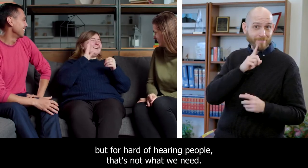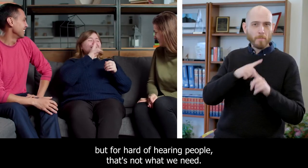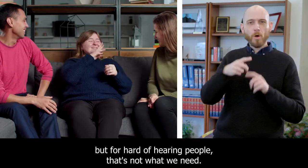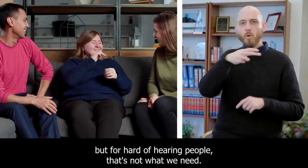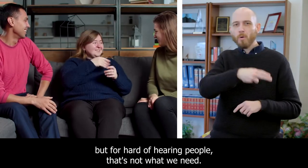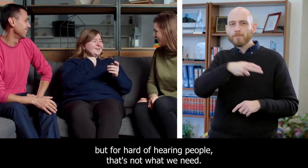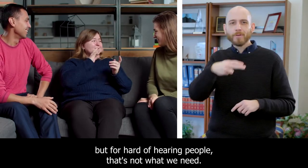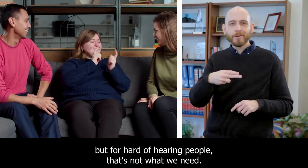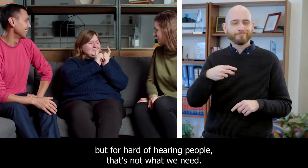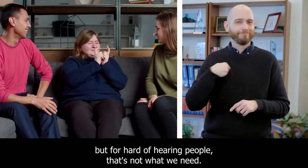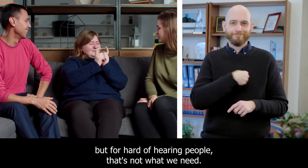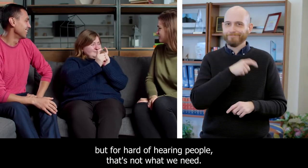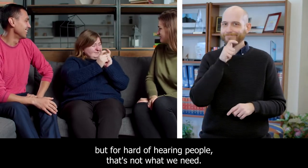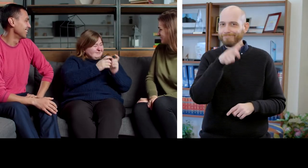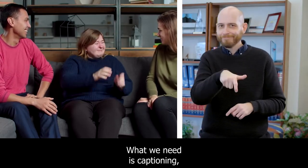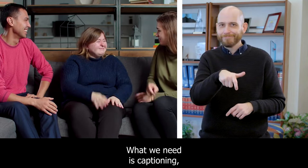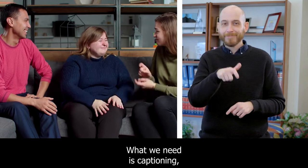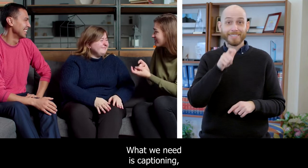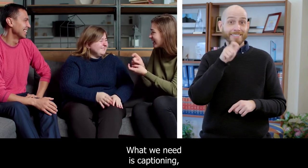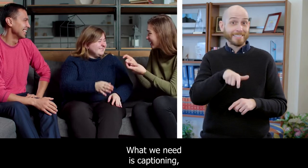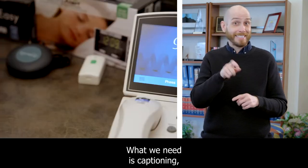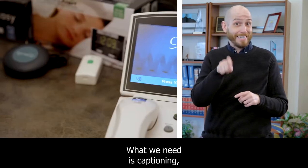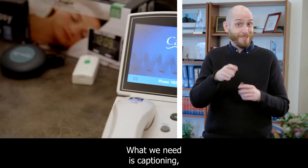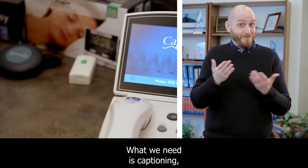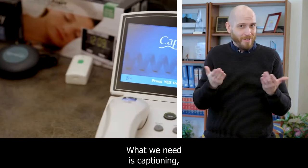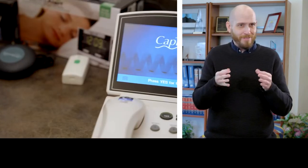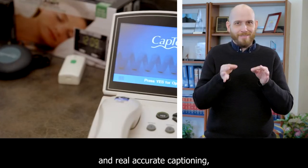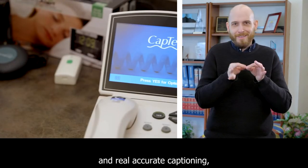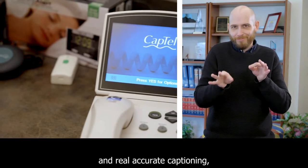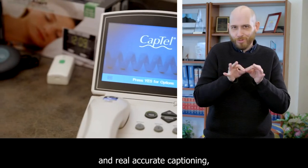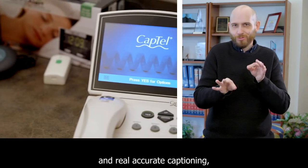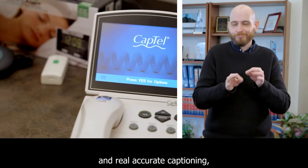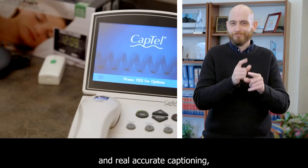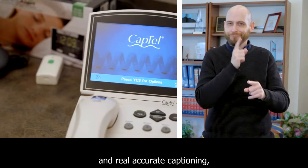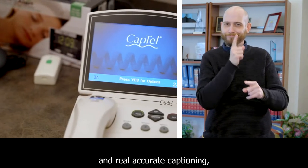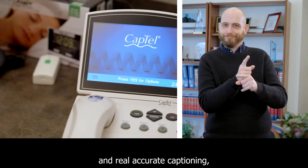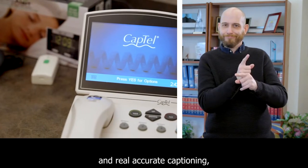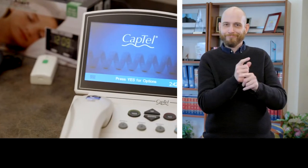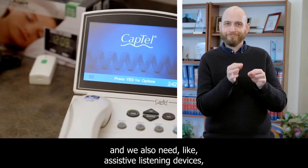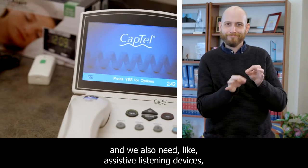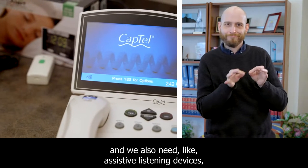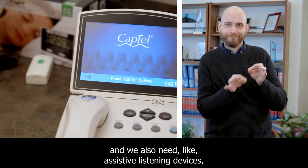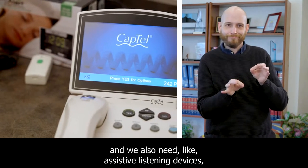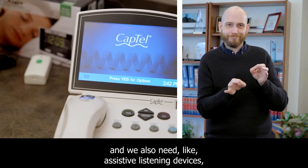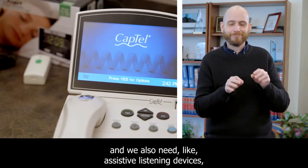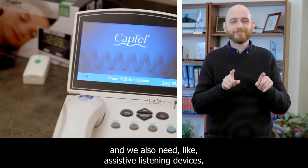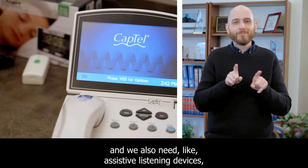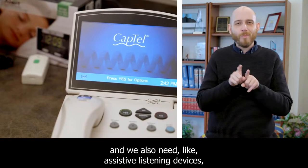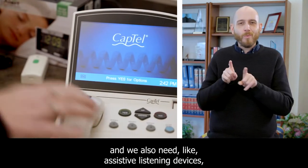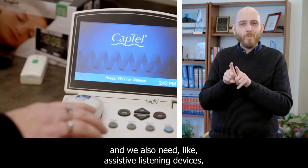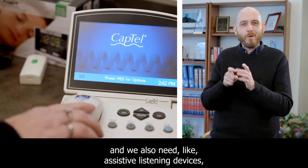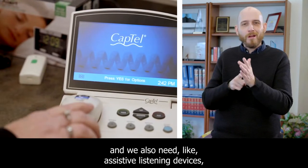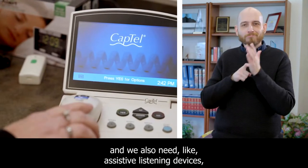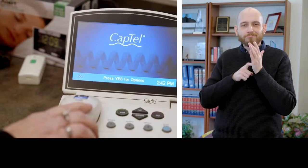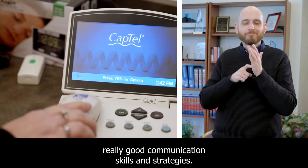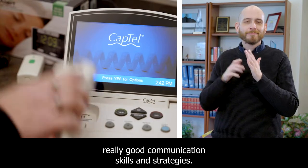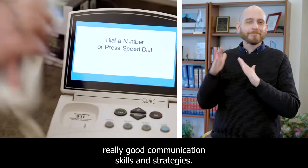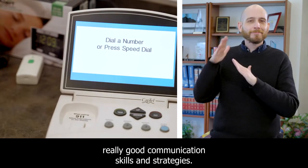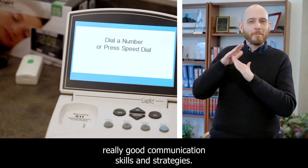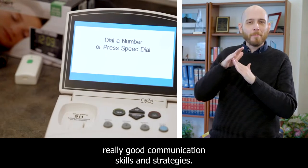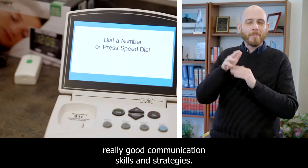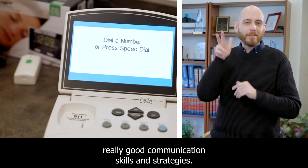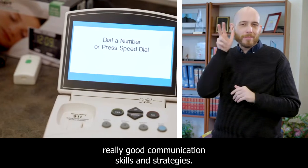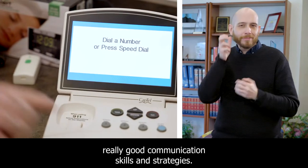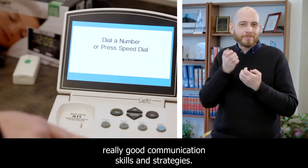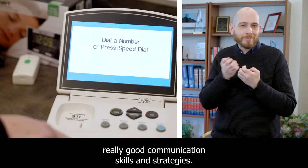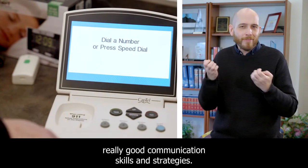but for hard of hearing people, that's not what we need. What we need is captioning and real, accurate captioning. And we also need assistive listening devices, really